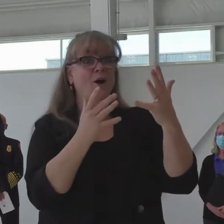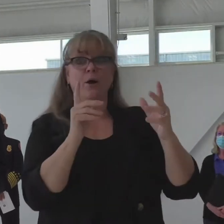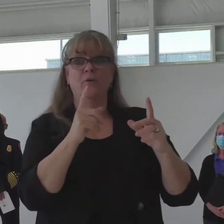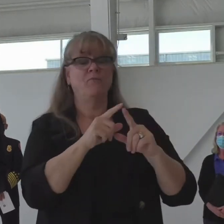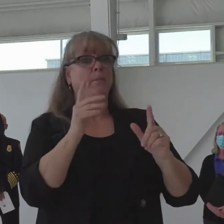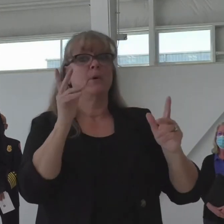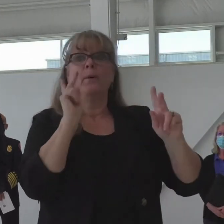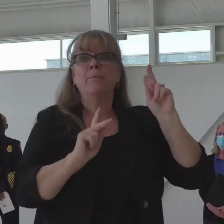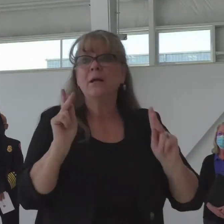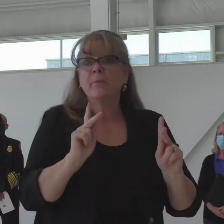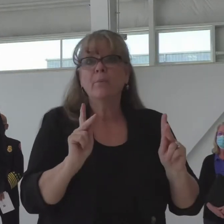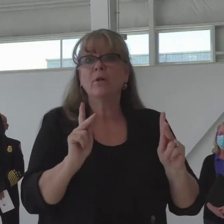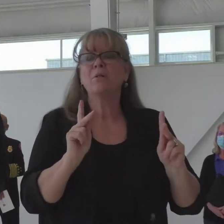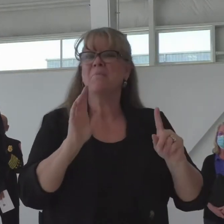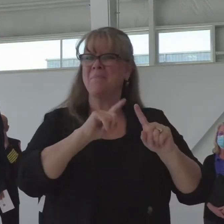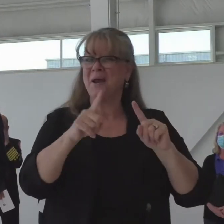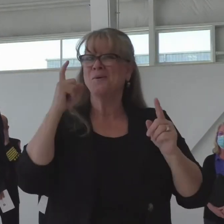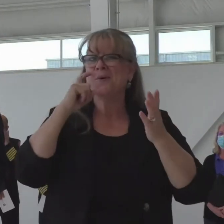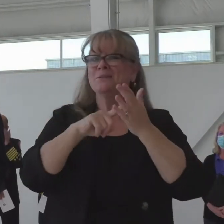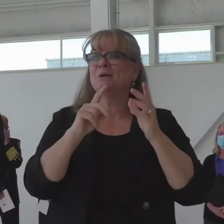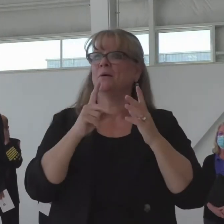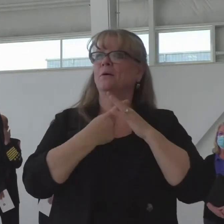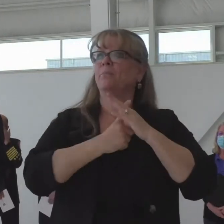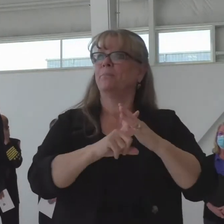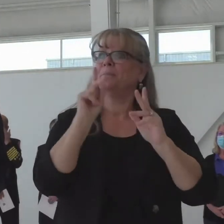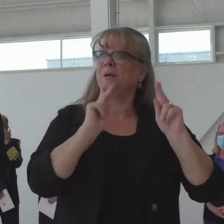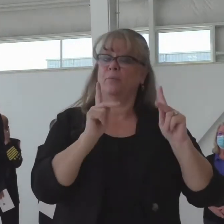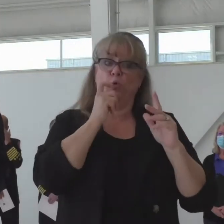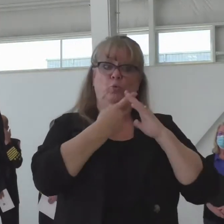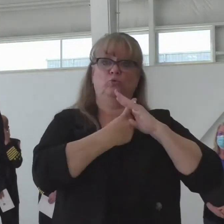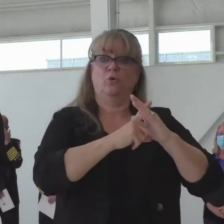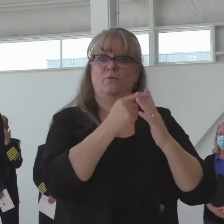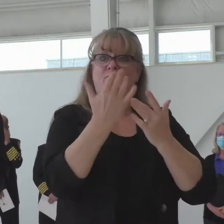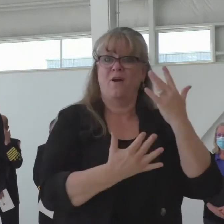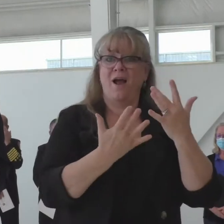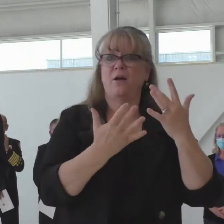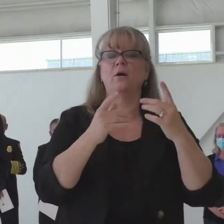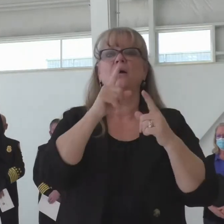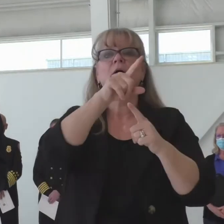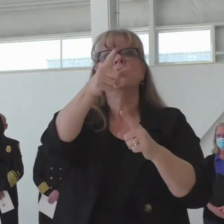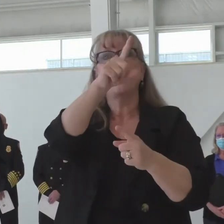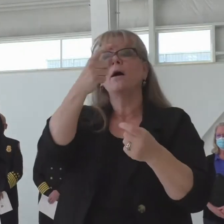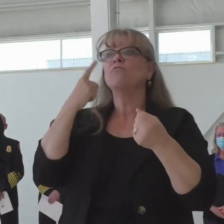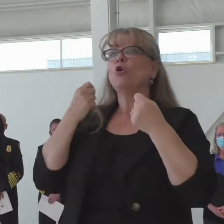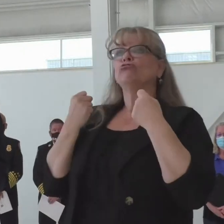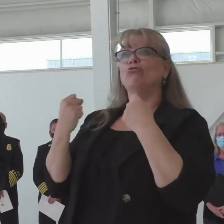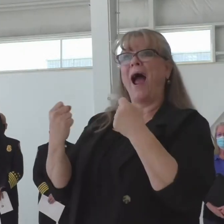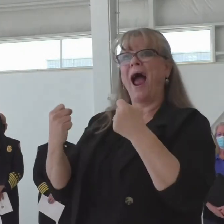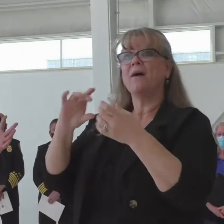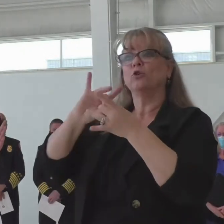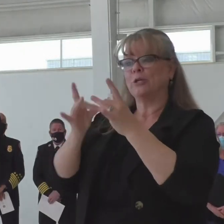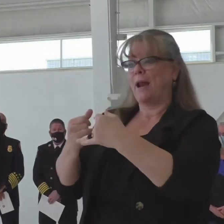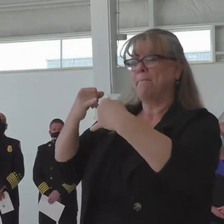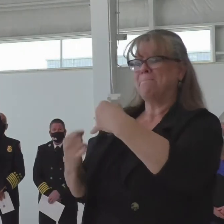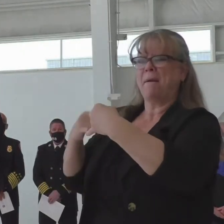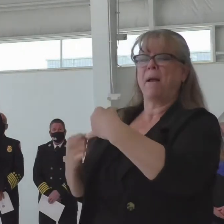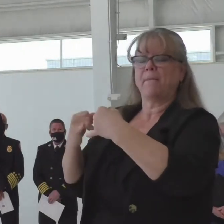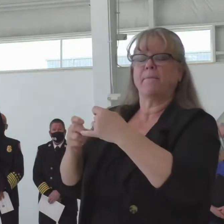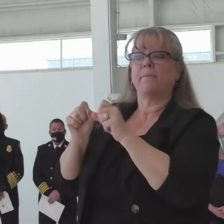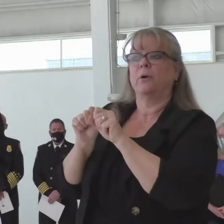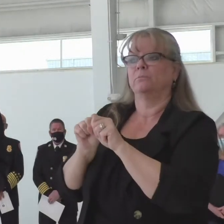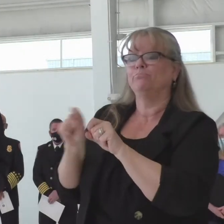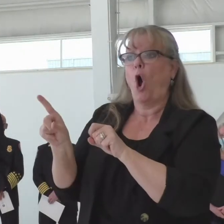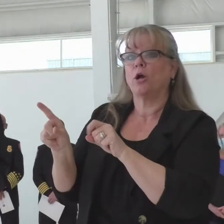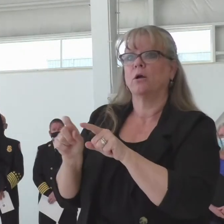It can be dragging a trailer chain that can cause a spark. It can be failing to put out a campfire. It can be casting a cigarette